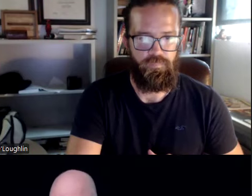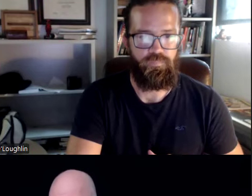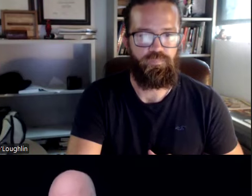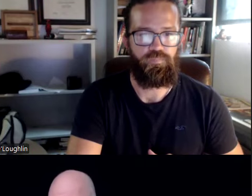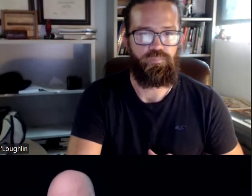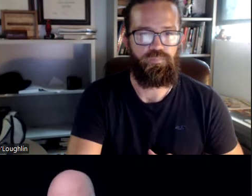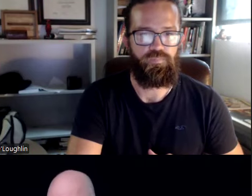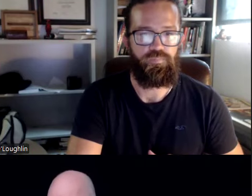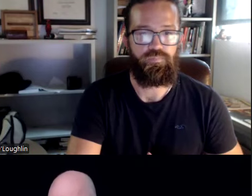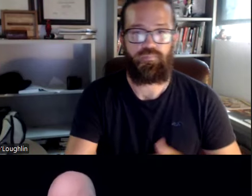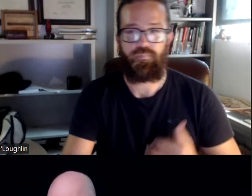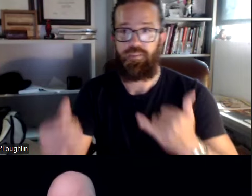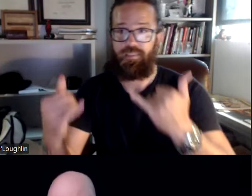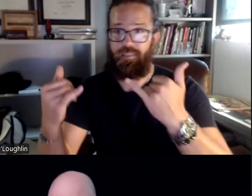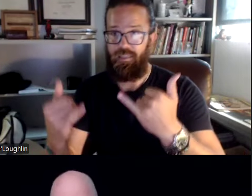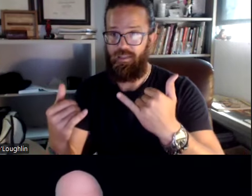As what we just discussed.